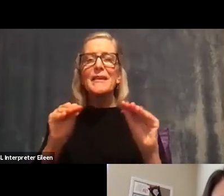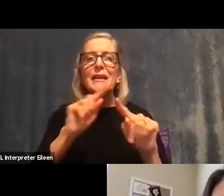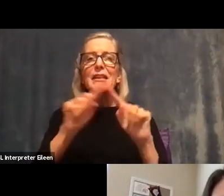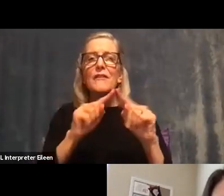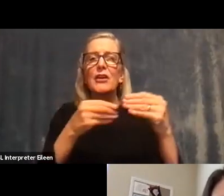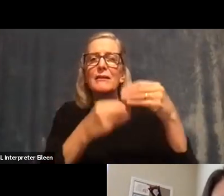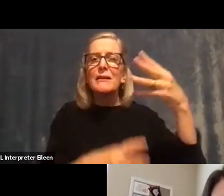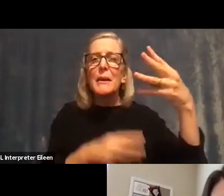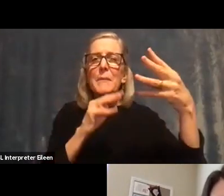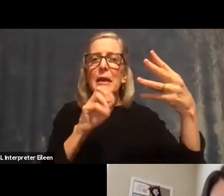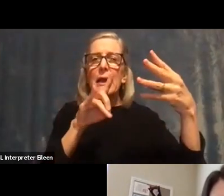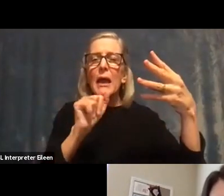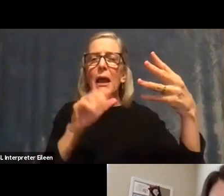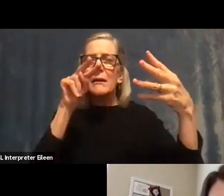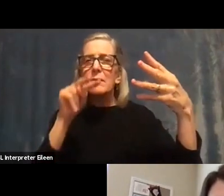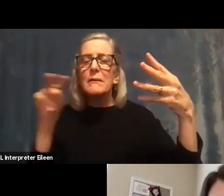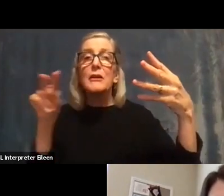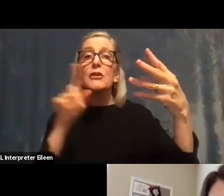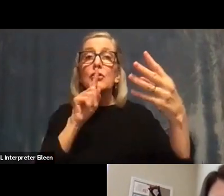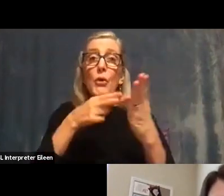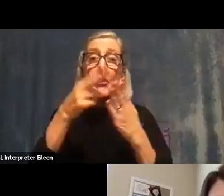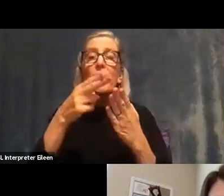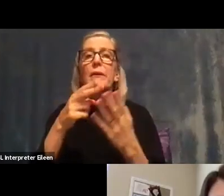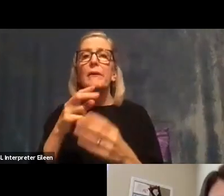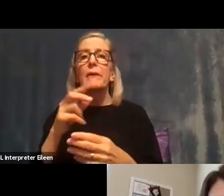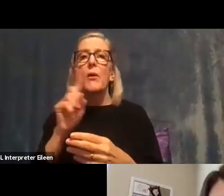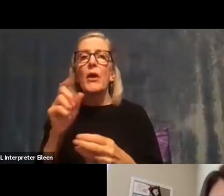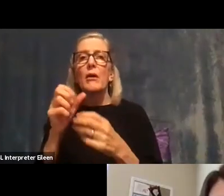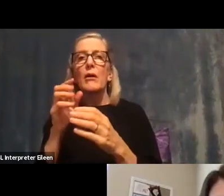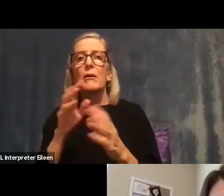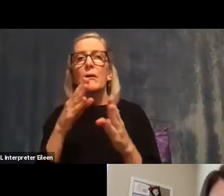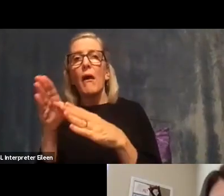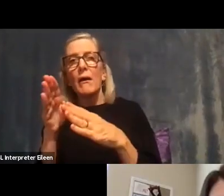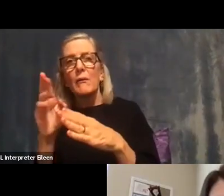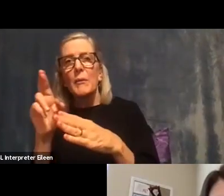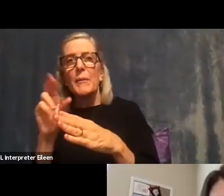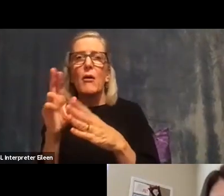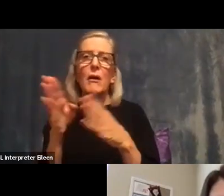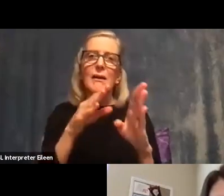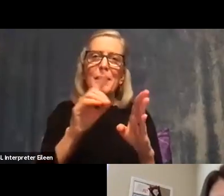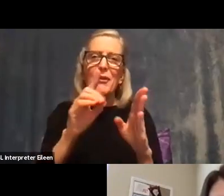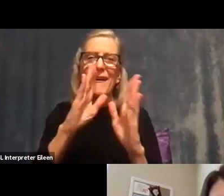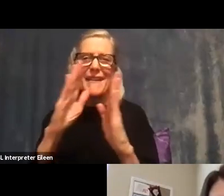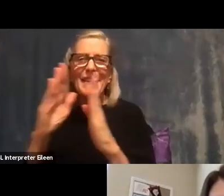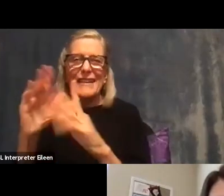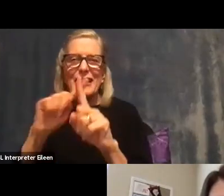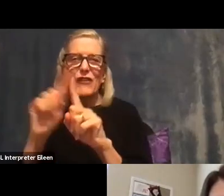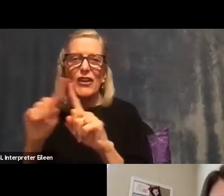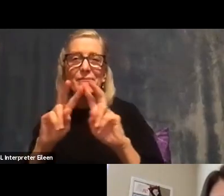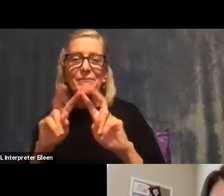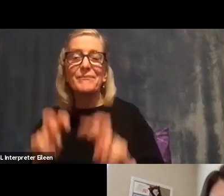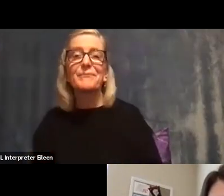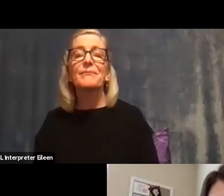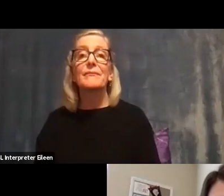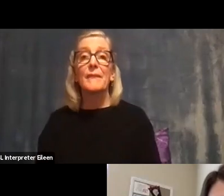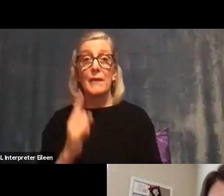their kind of ideological bent, if you will. And so one of the things that I did both on my